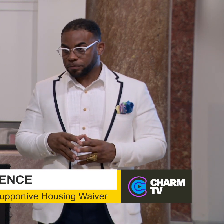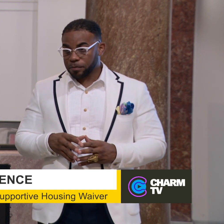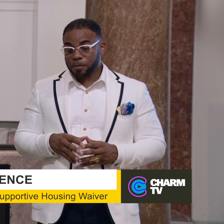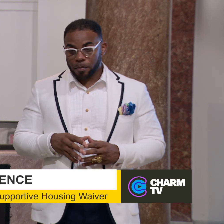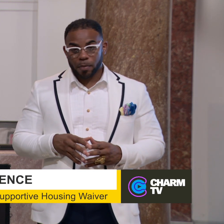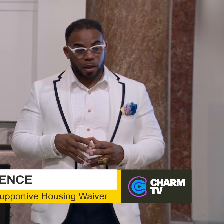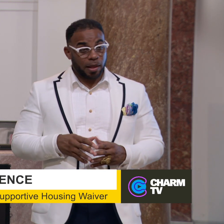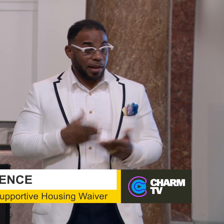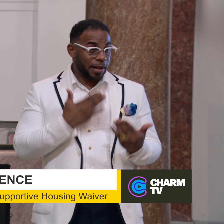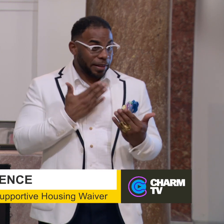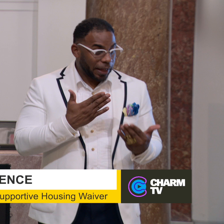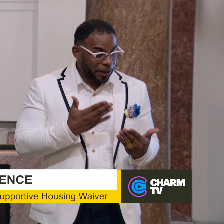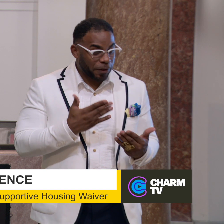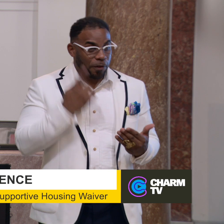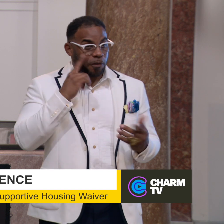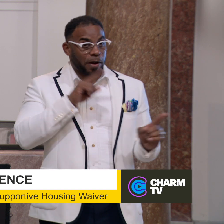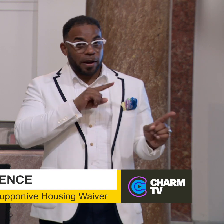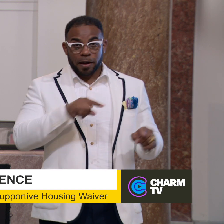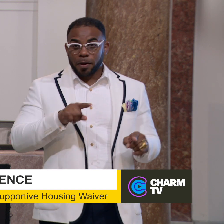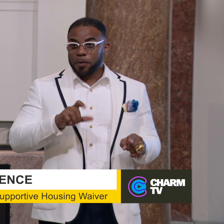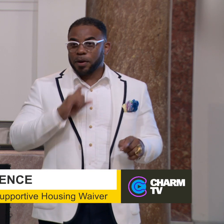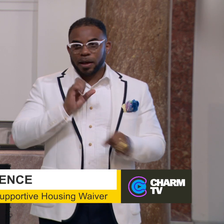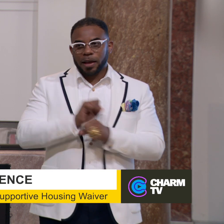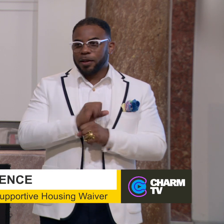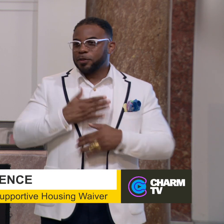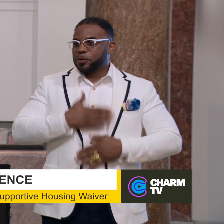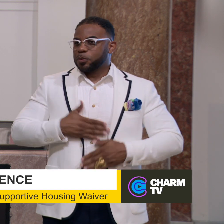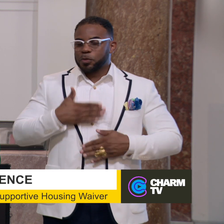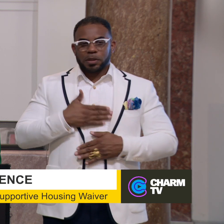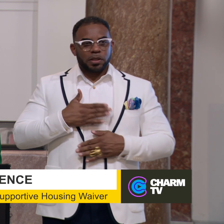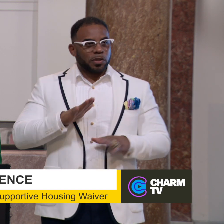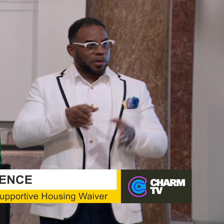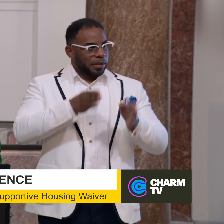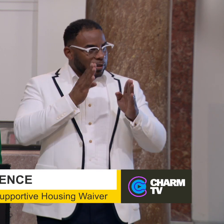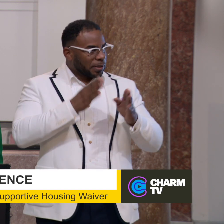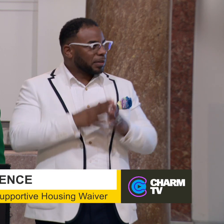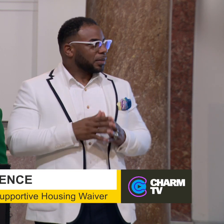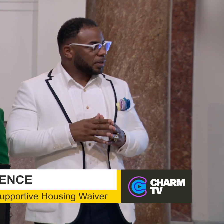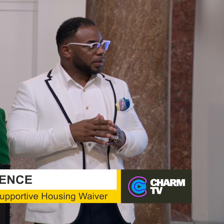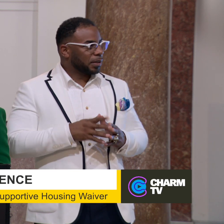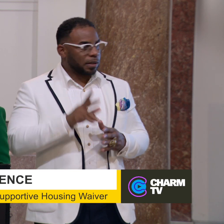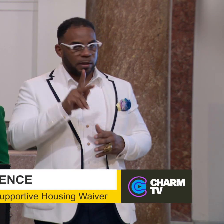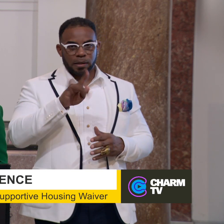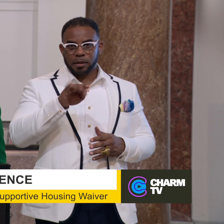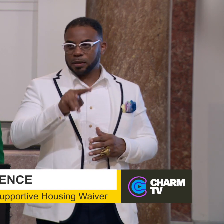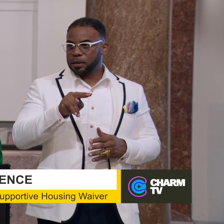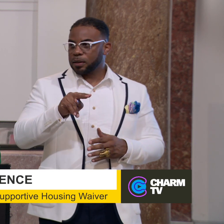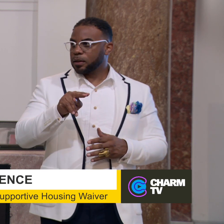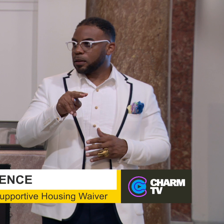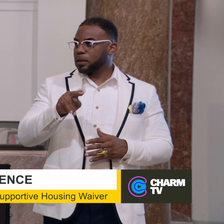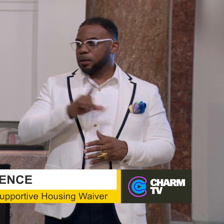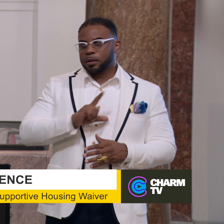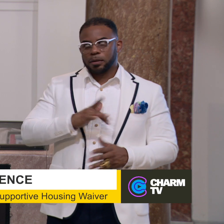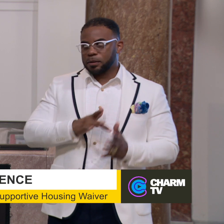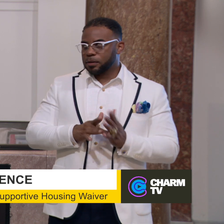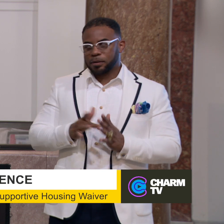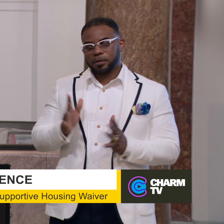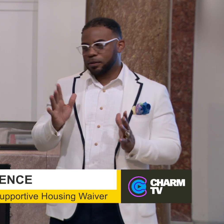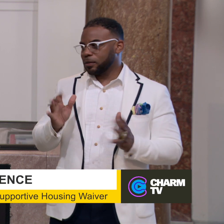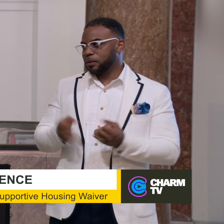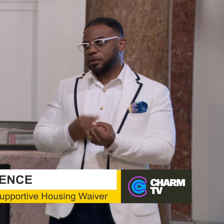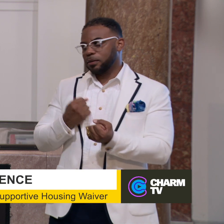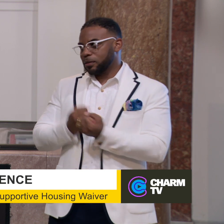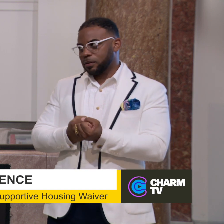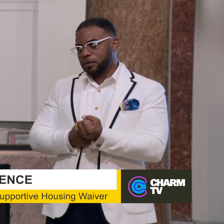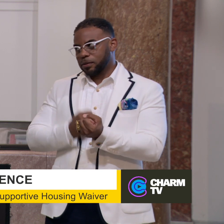So thank you all for coming. We absolutely appreciate your attendance. Kevin, Lord, he's a fierce advocate.